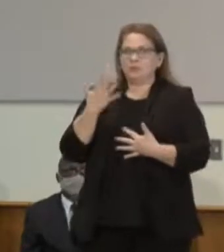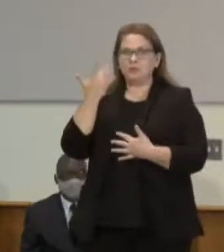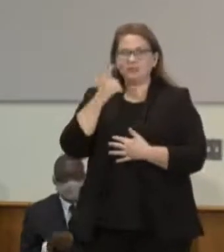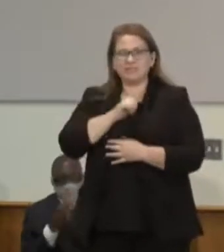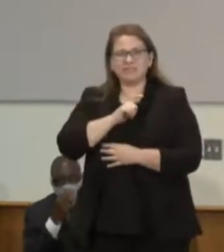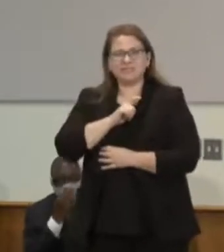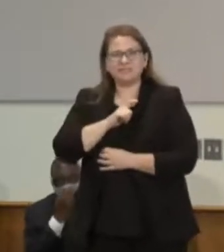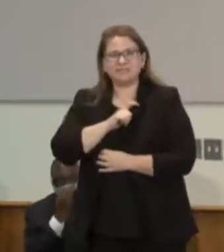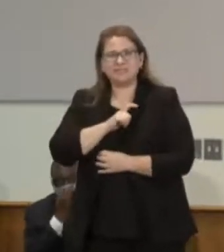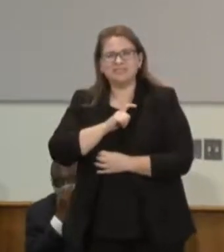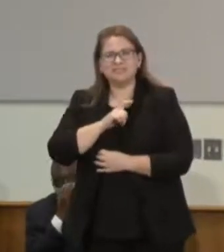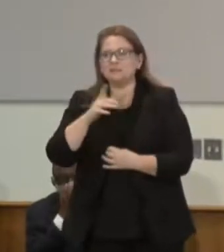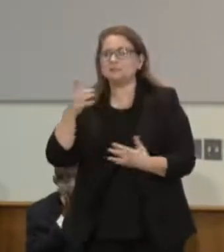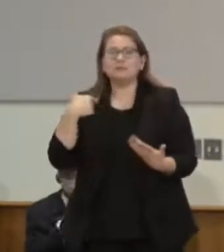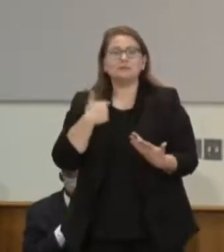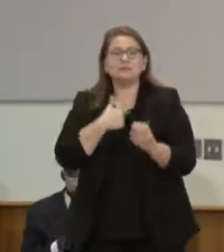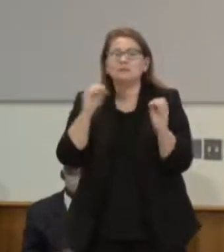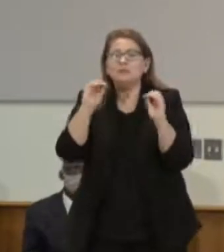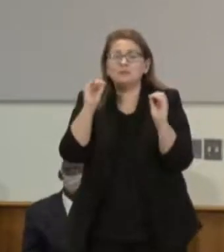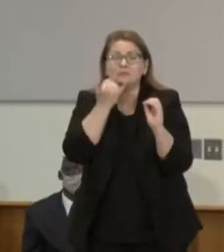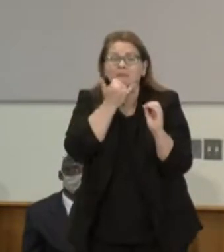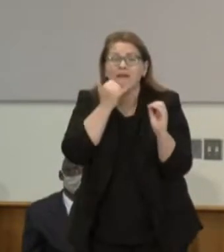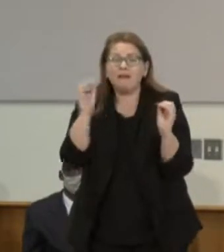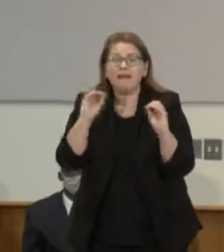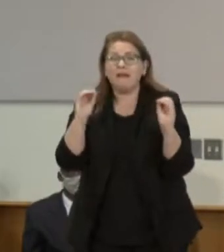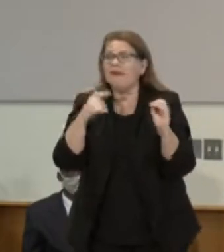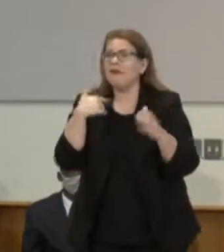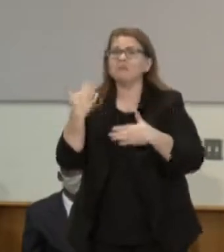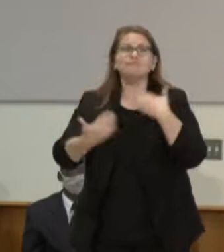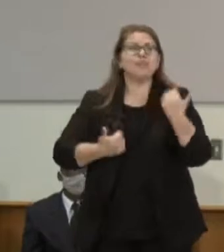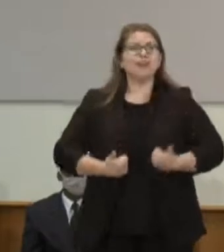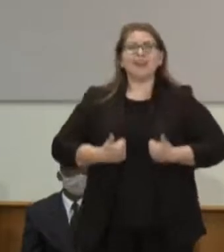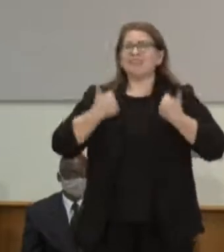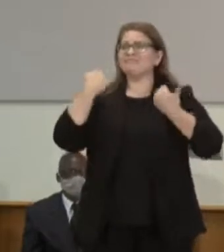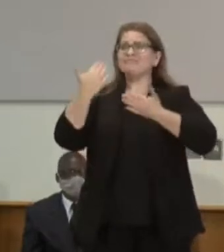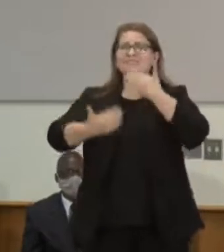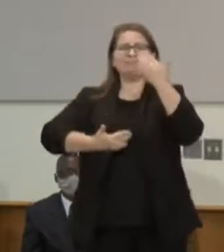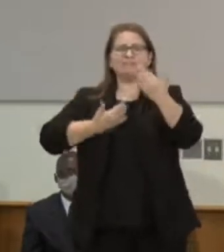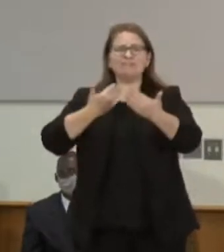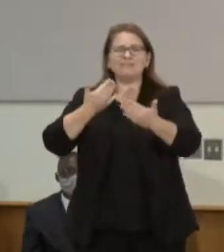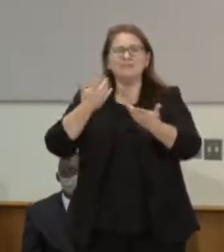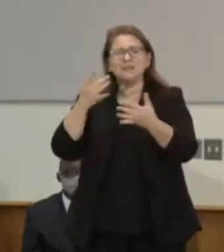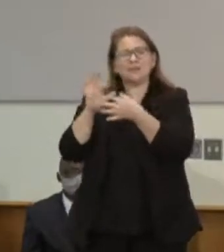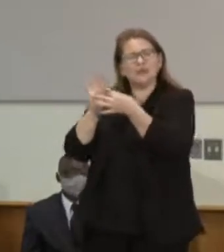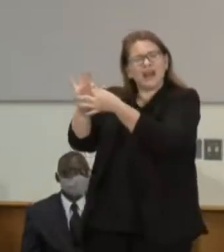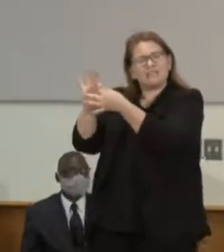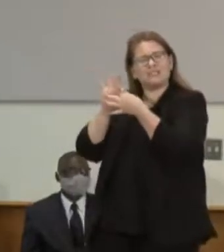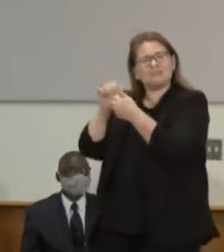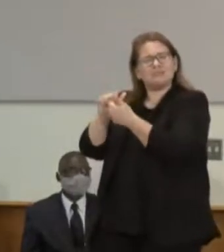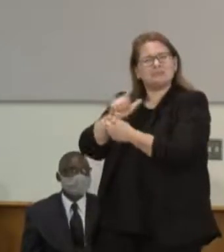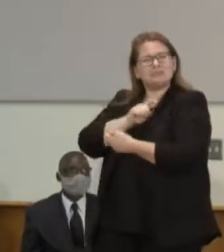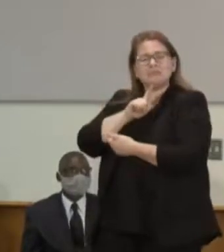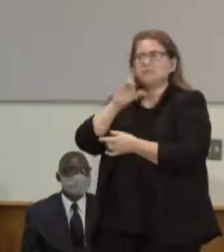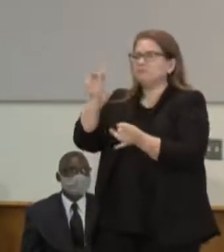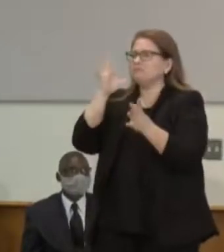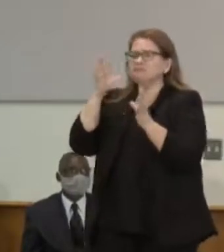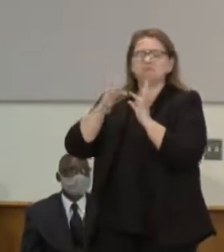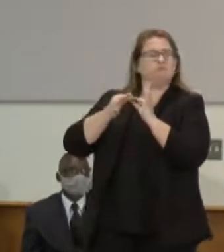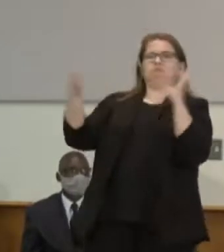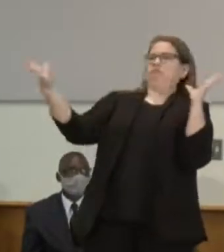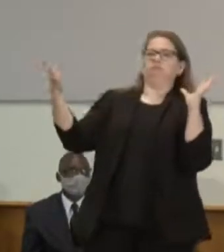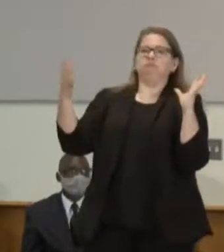anything wrong, but because of the interaction and relationship that we have seen that come from police officers.